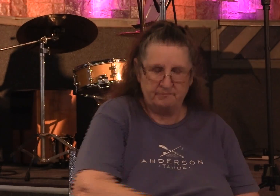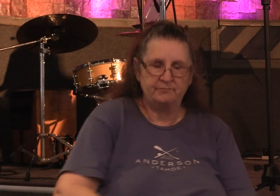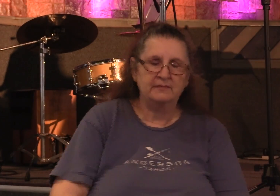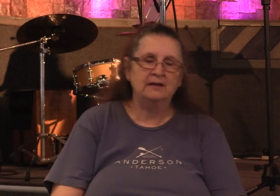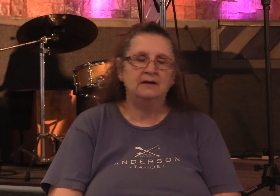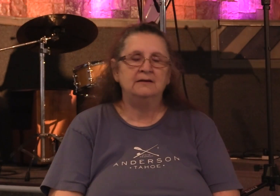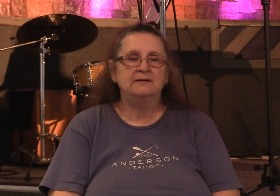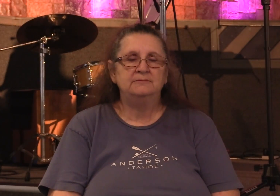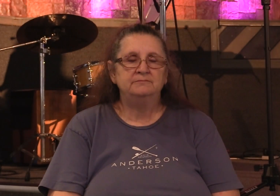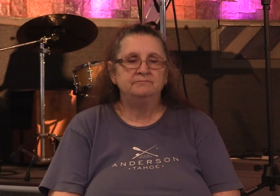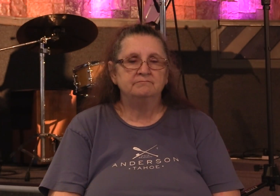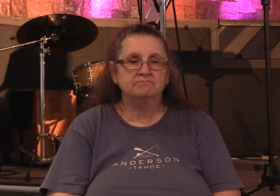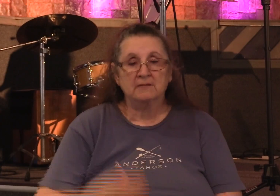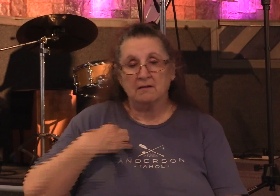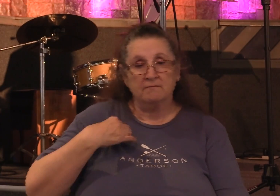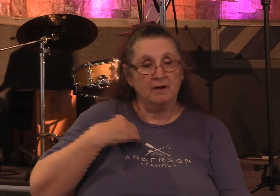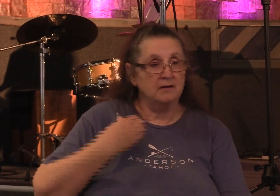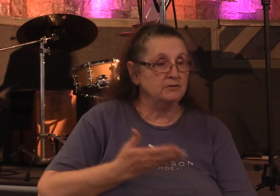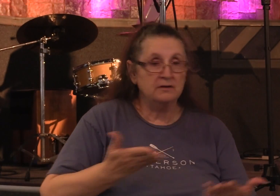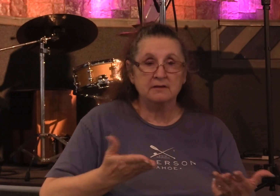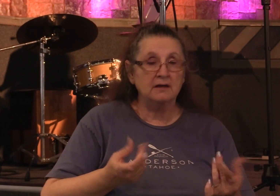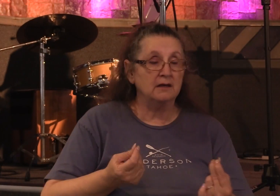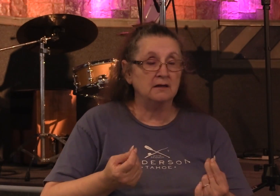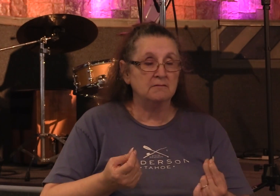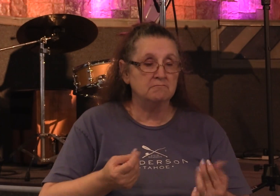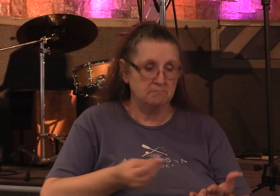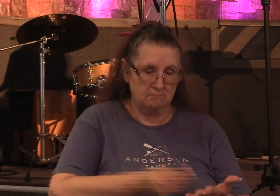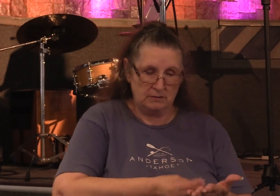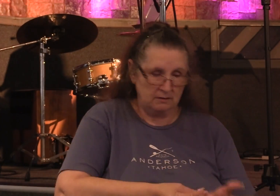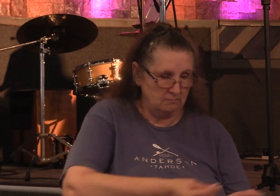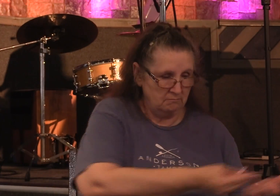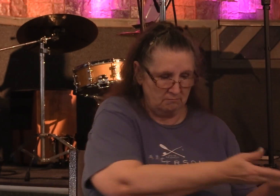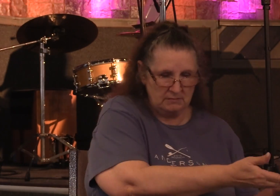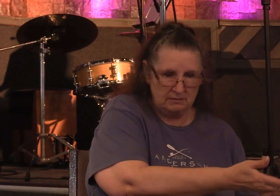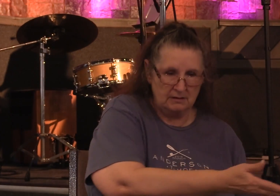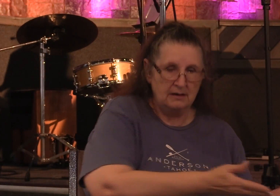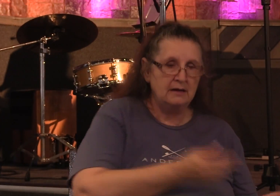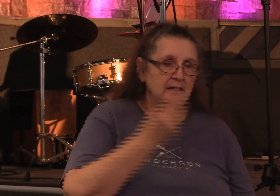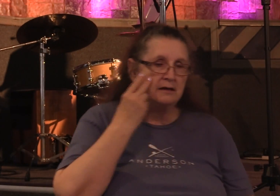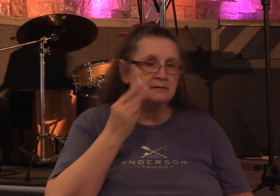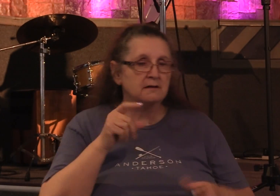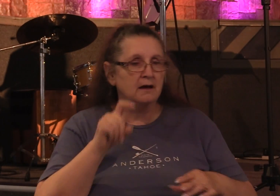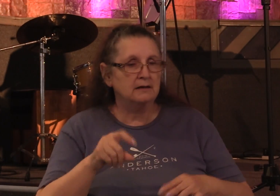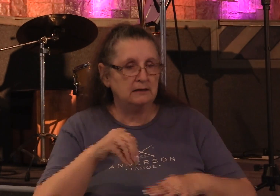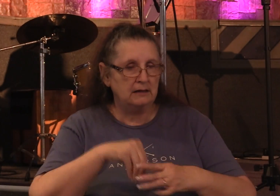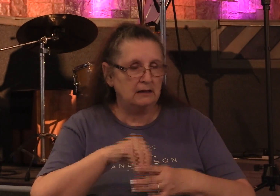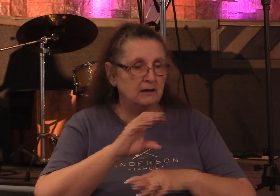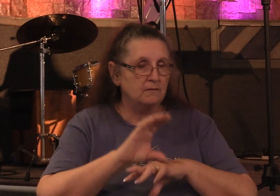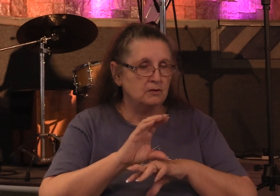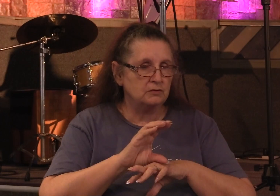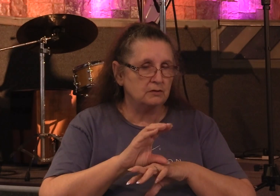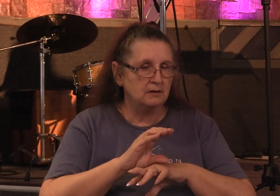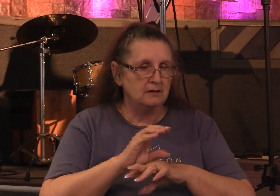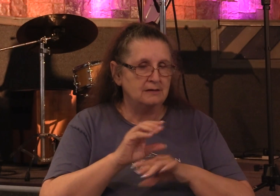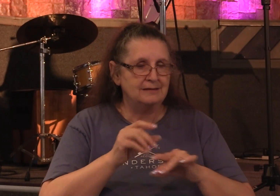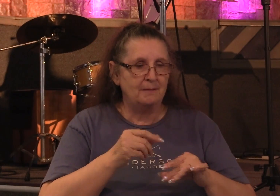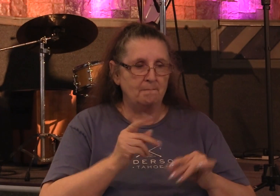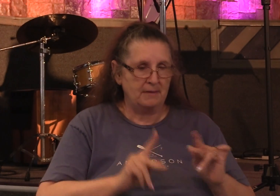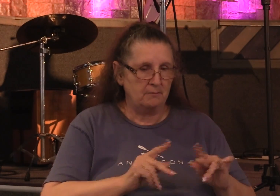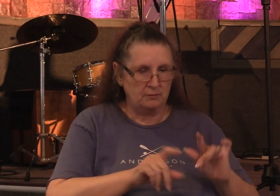It was a voluntary thing that he did. He saw a need in the church some who were lacking and the spirit put it